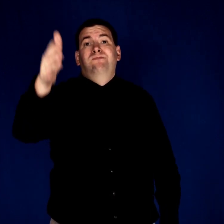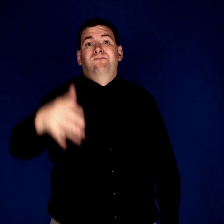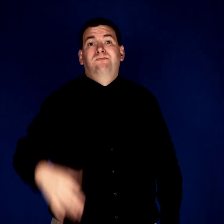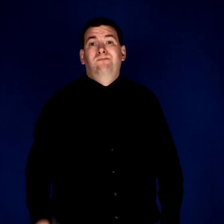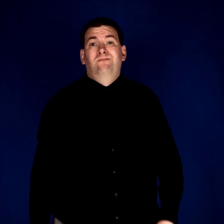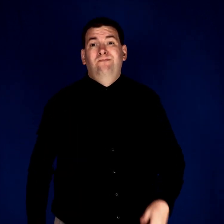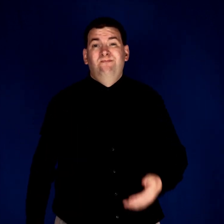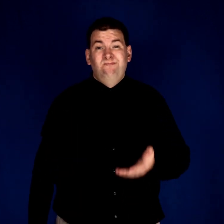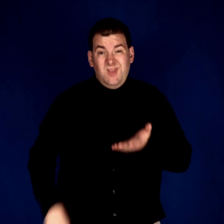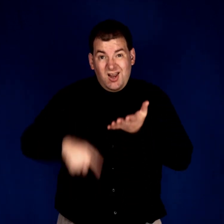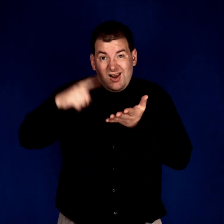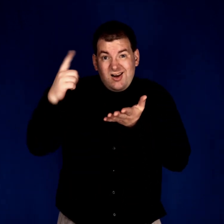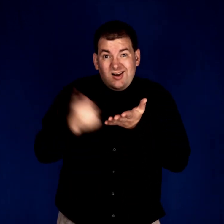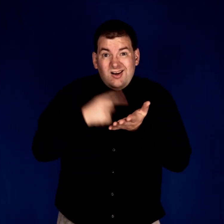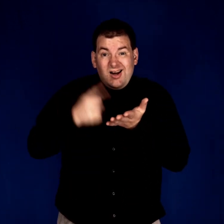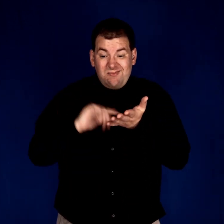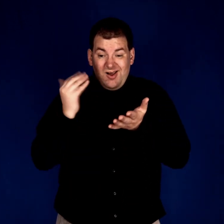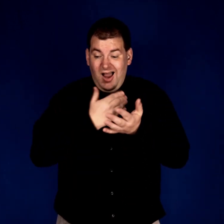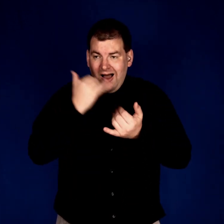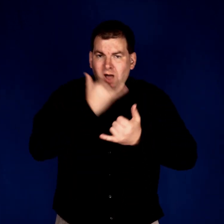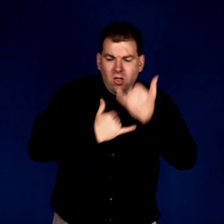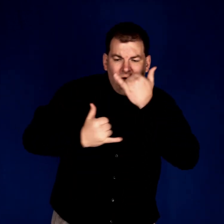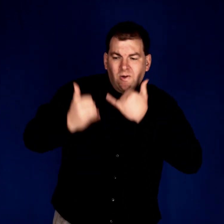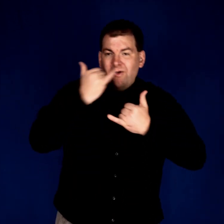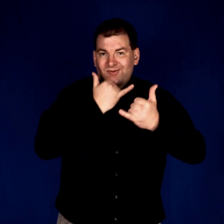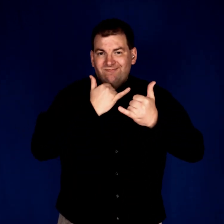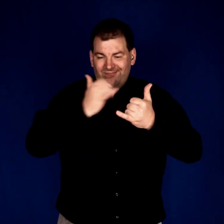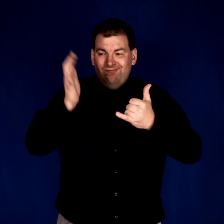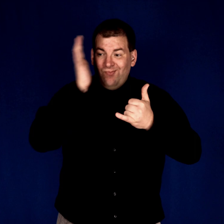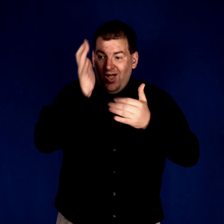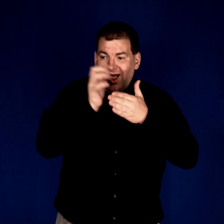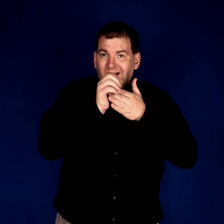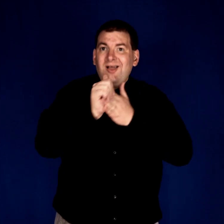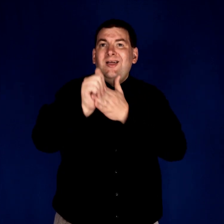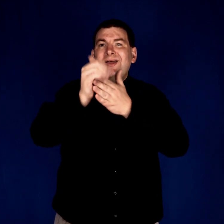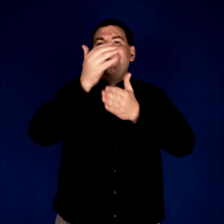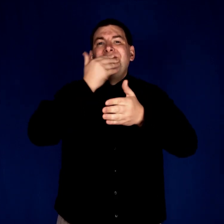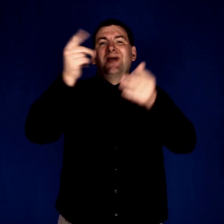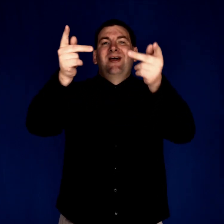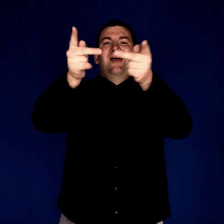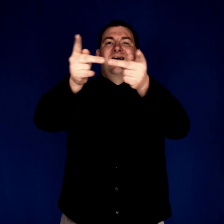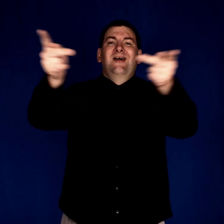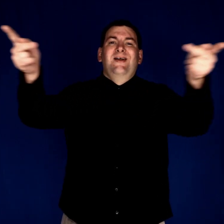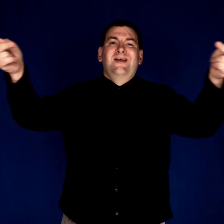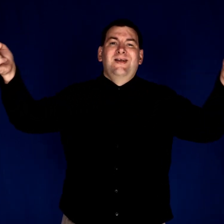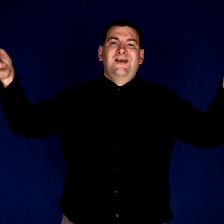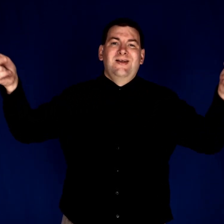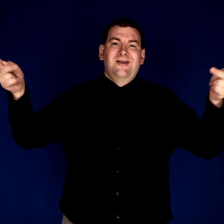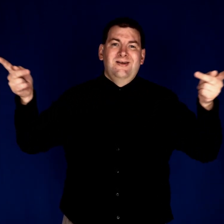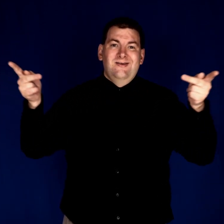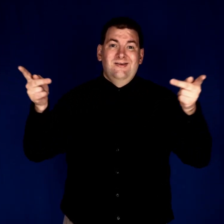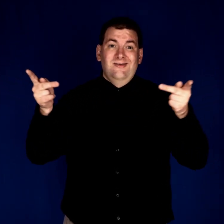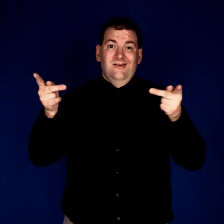And sometimes our own mistakes Take us to a better